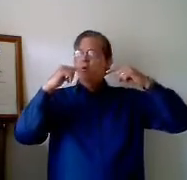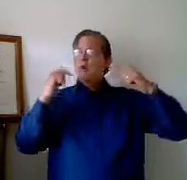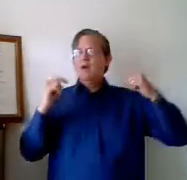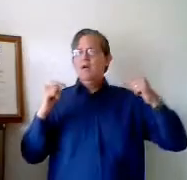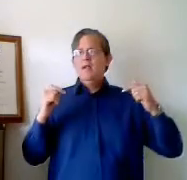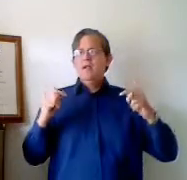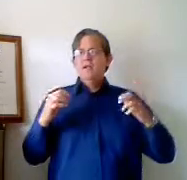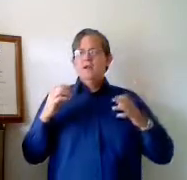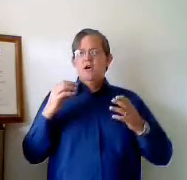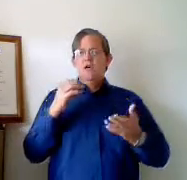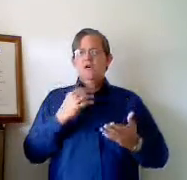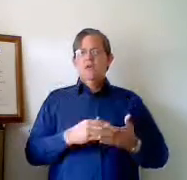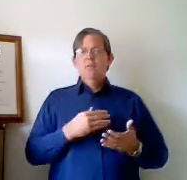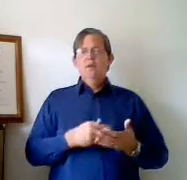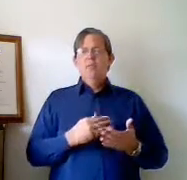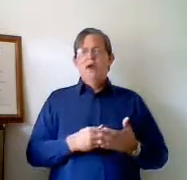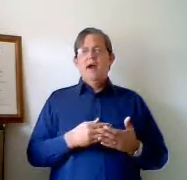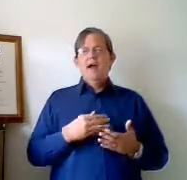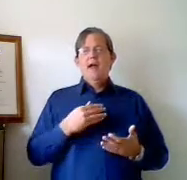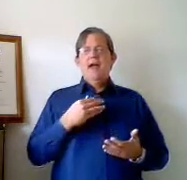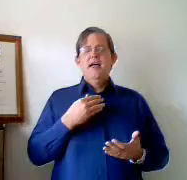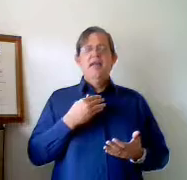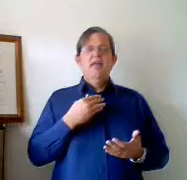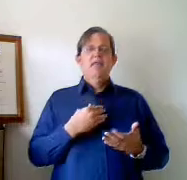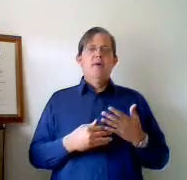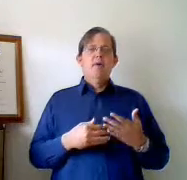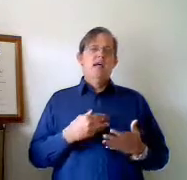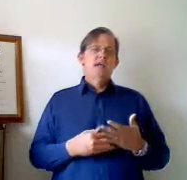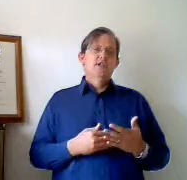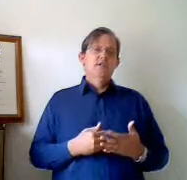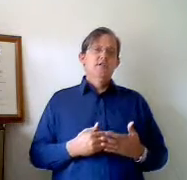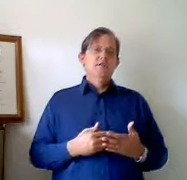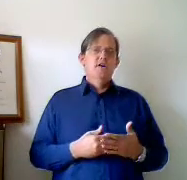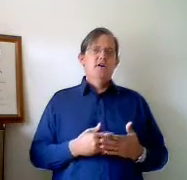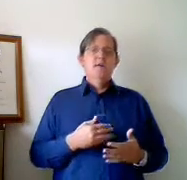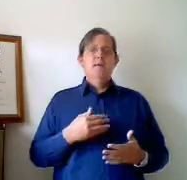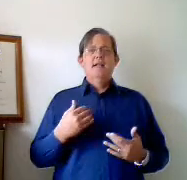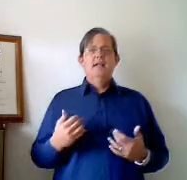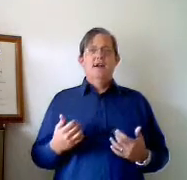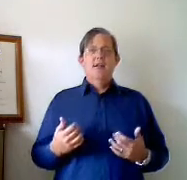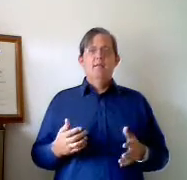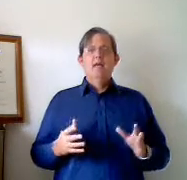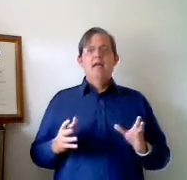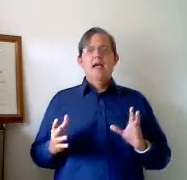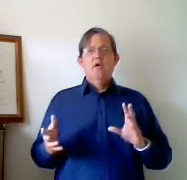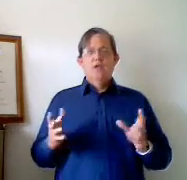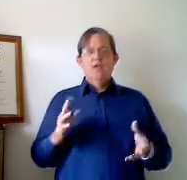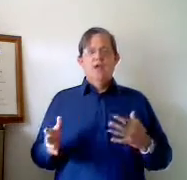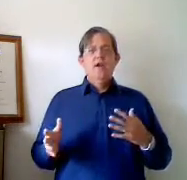rapport. So do be aware that by utilizing your first name and surname, you will get their